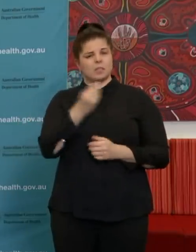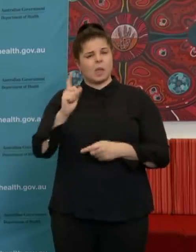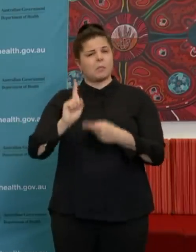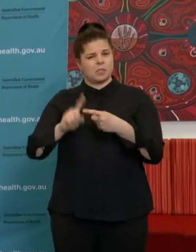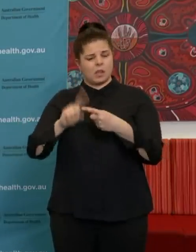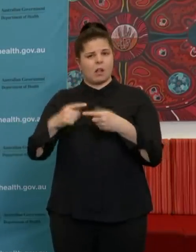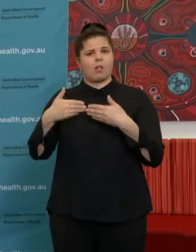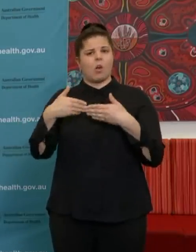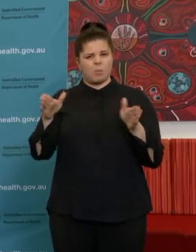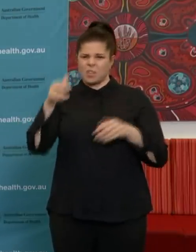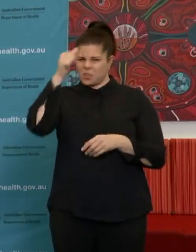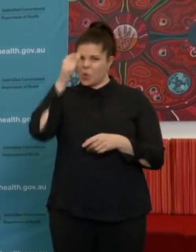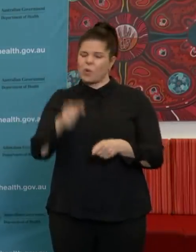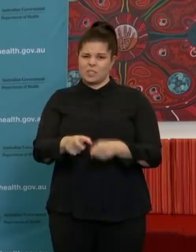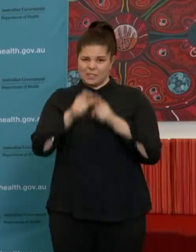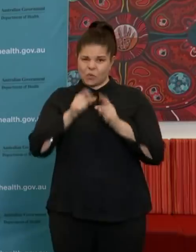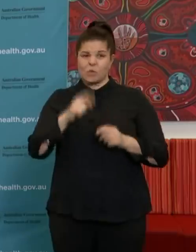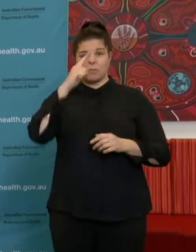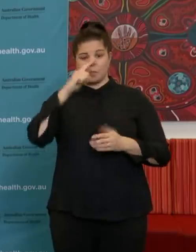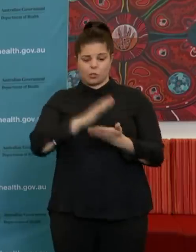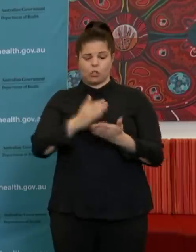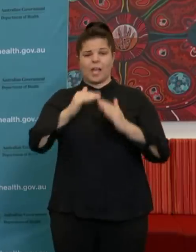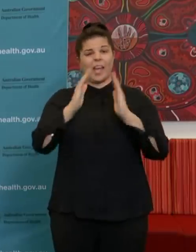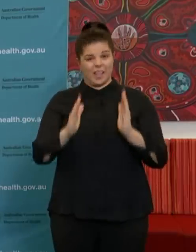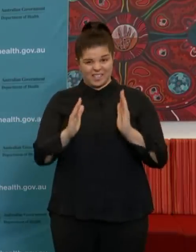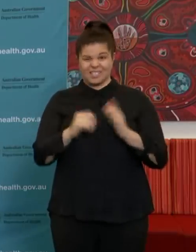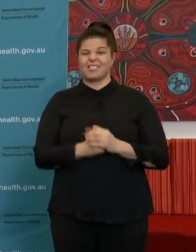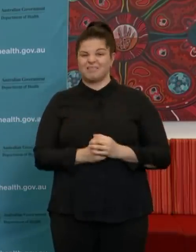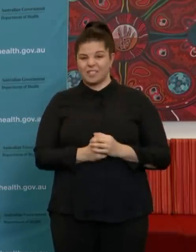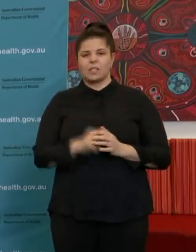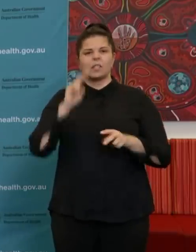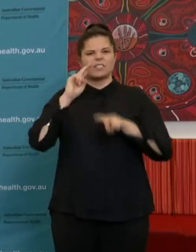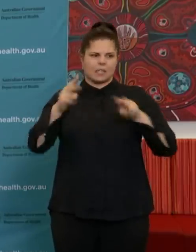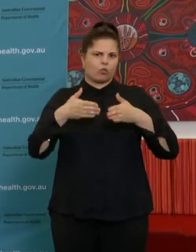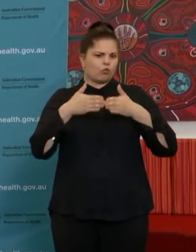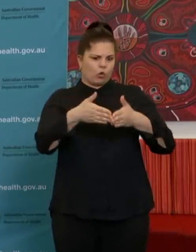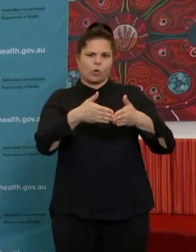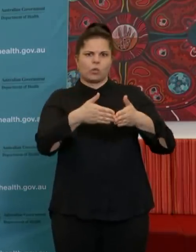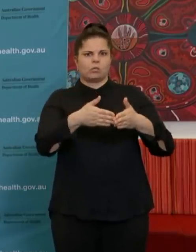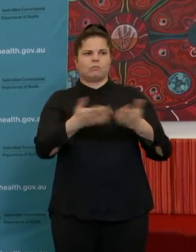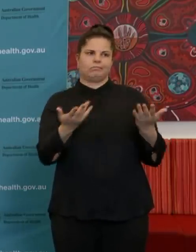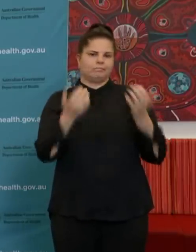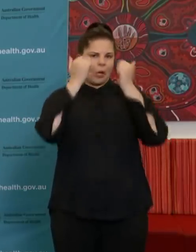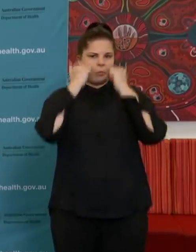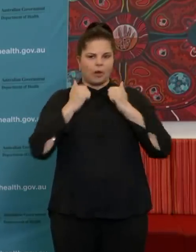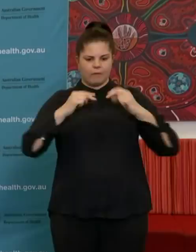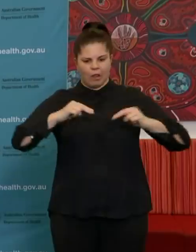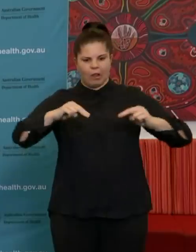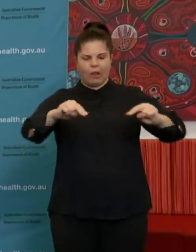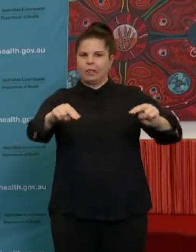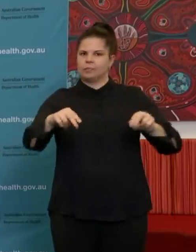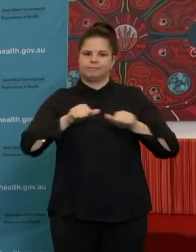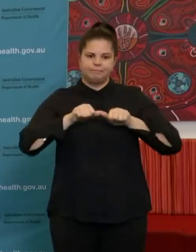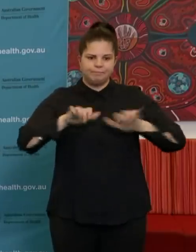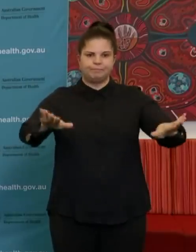situations. We've seen already outbreaks in cruise ships, for example, also backpacker hostels